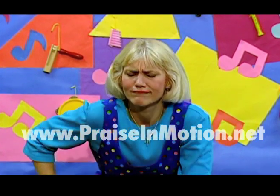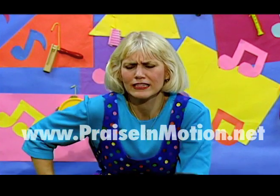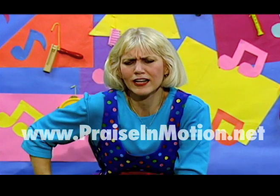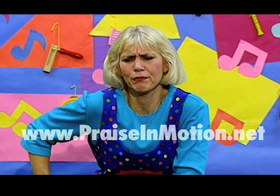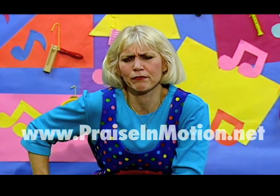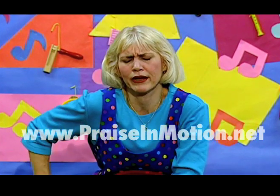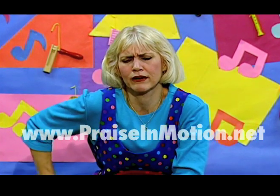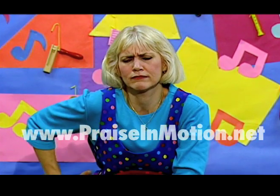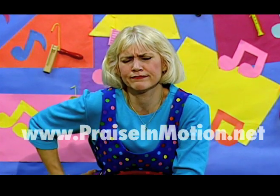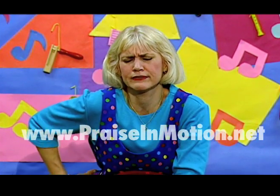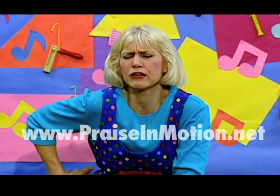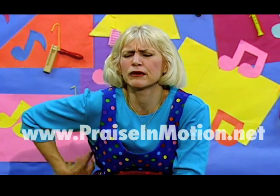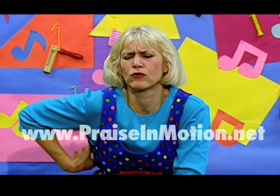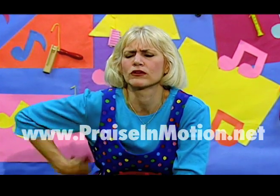A little bit better. A little bit more.